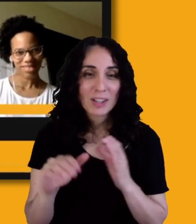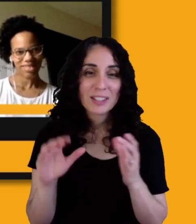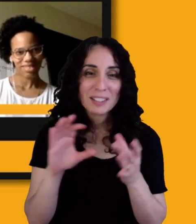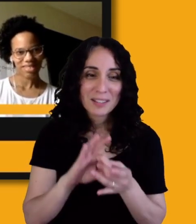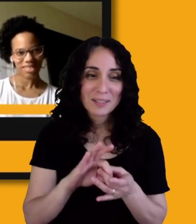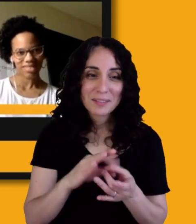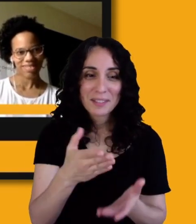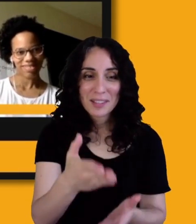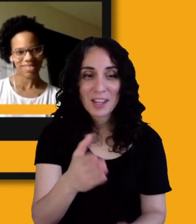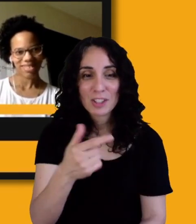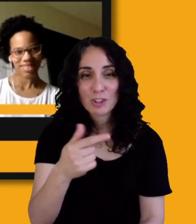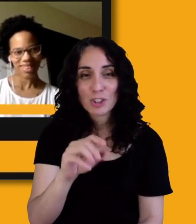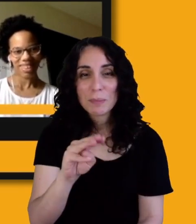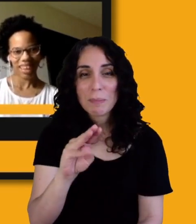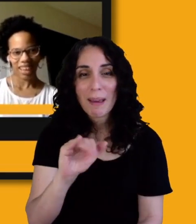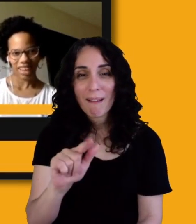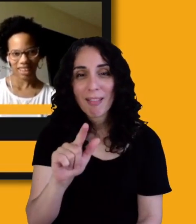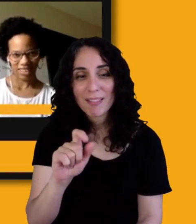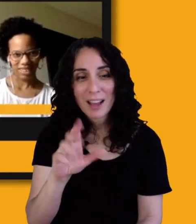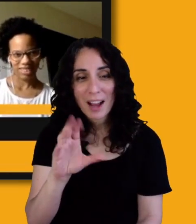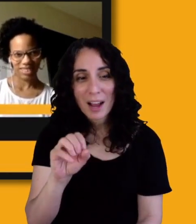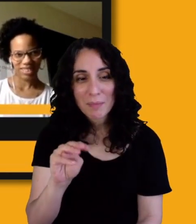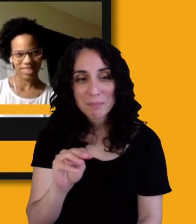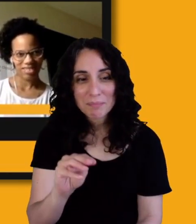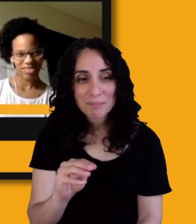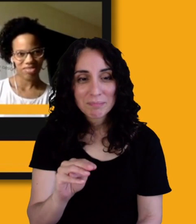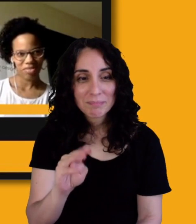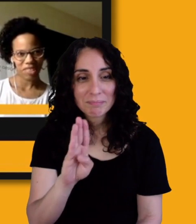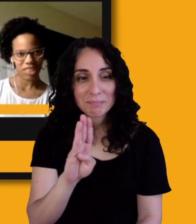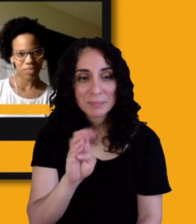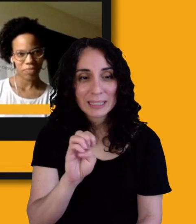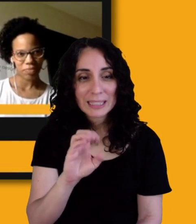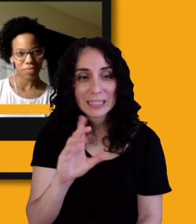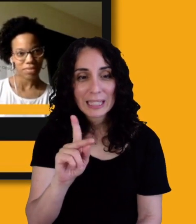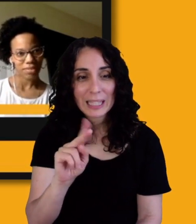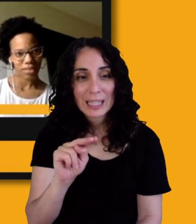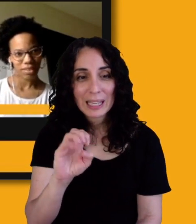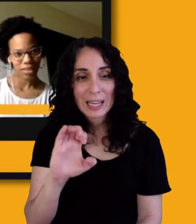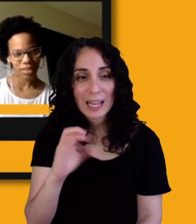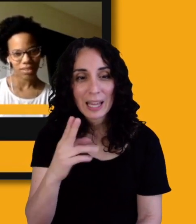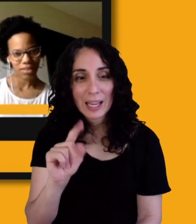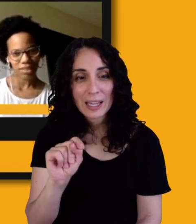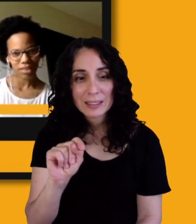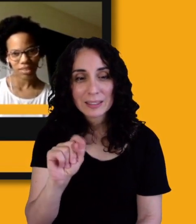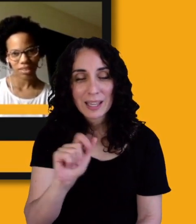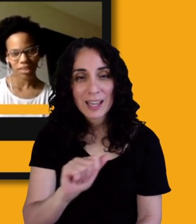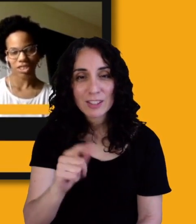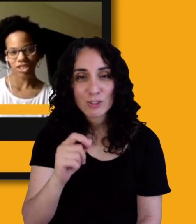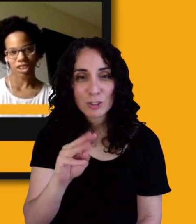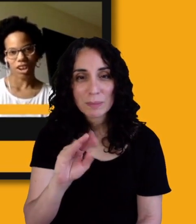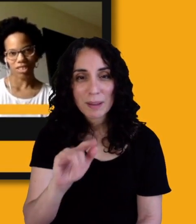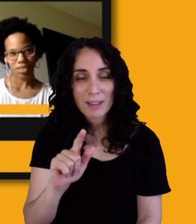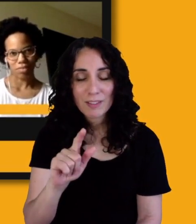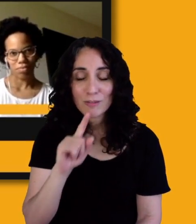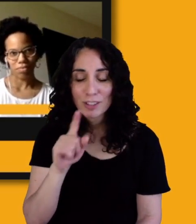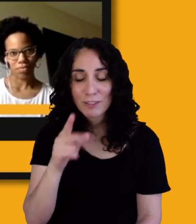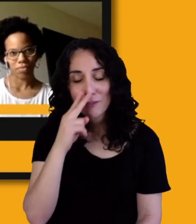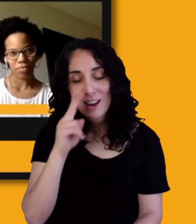.com. There it is. Yeah. I'm happy to be in touch with anybody that wants to talk about it some more because this has been really fun. Thank you.